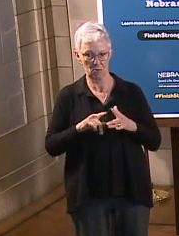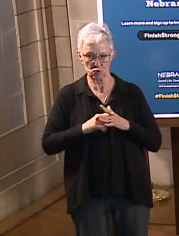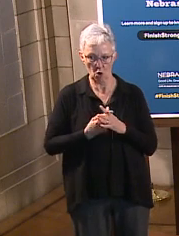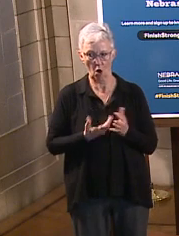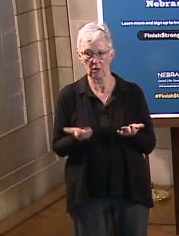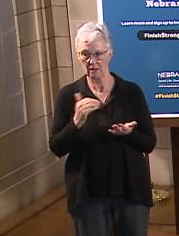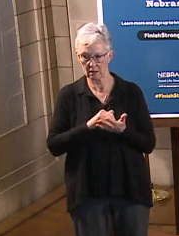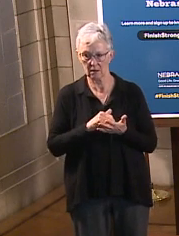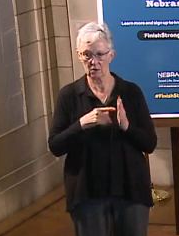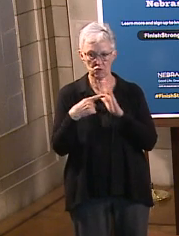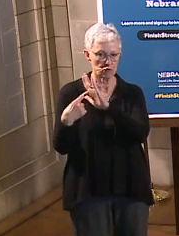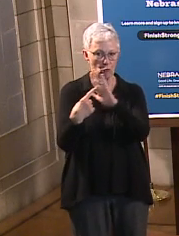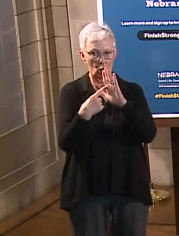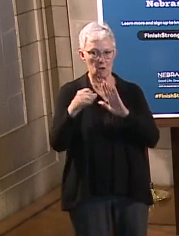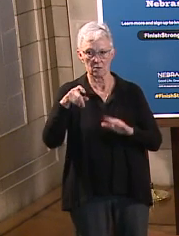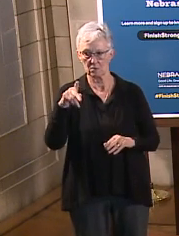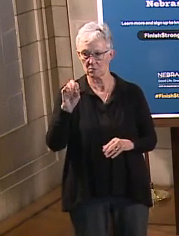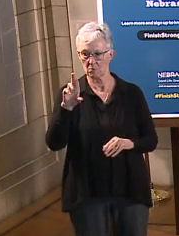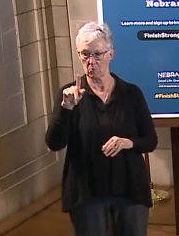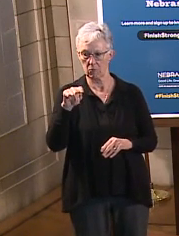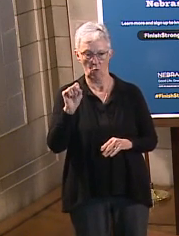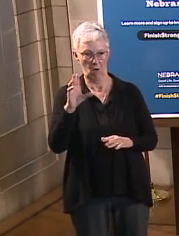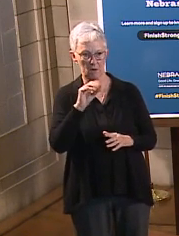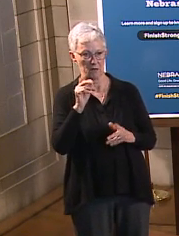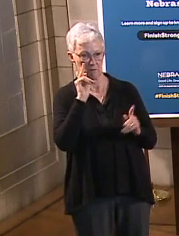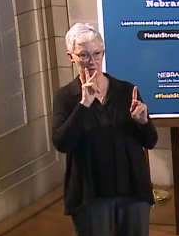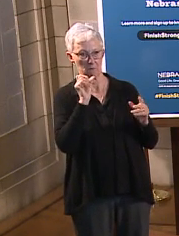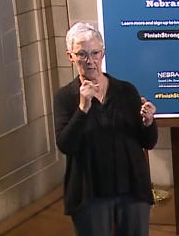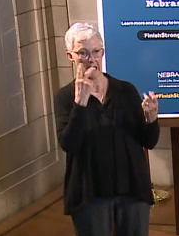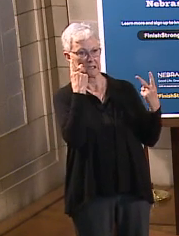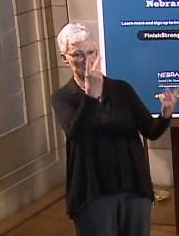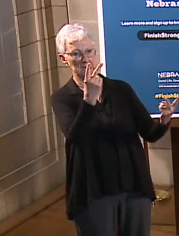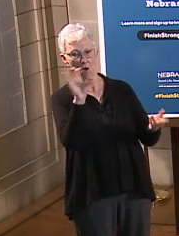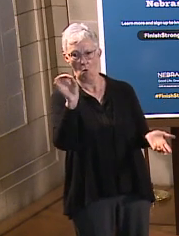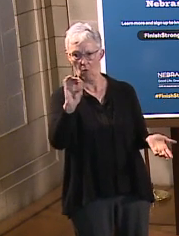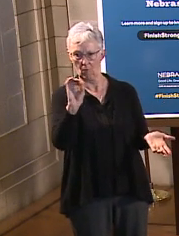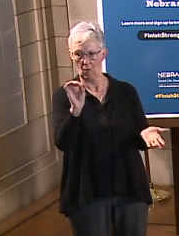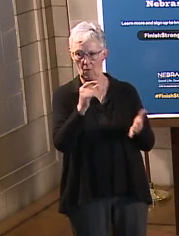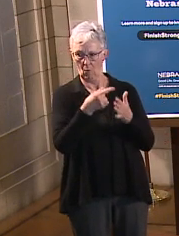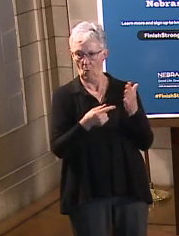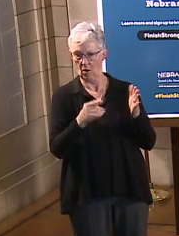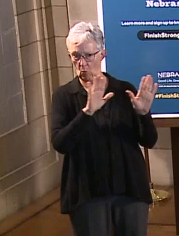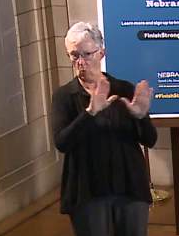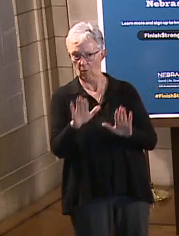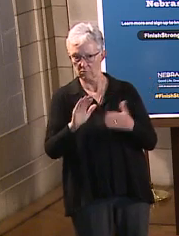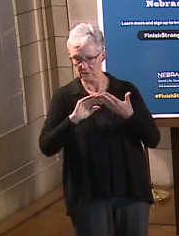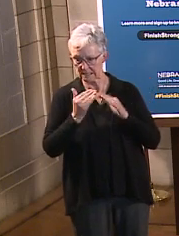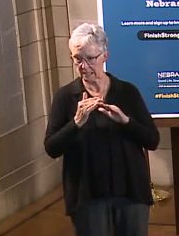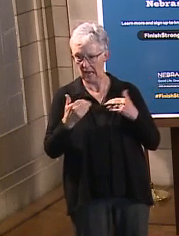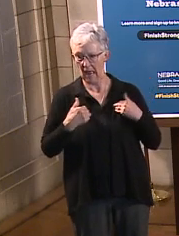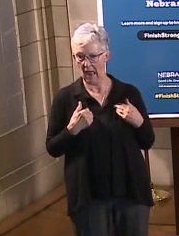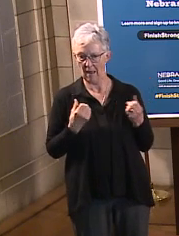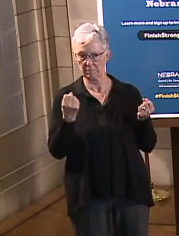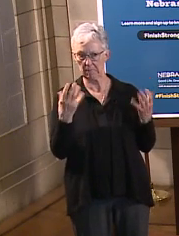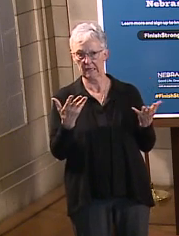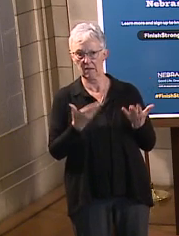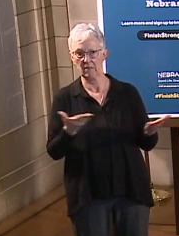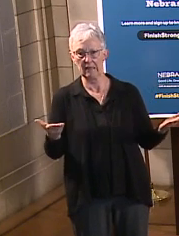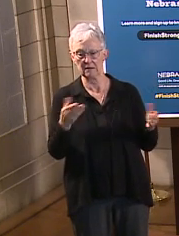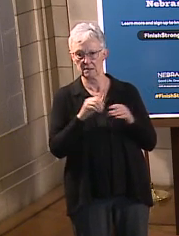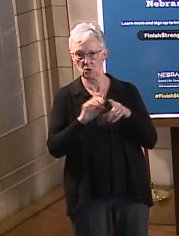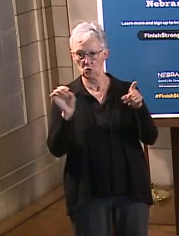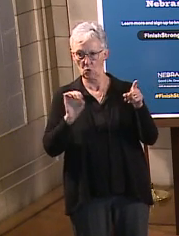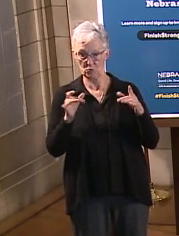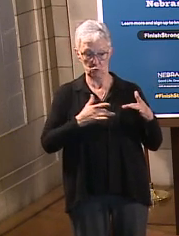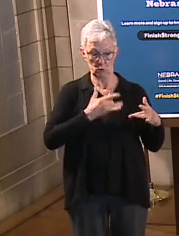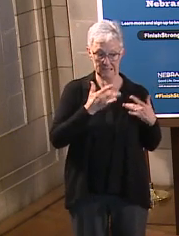chance to show off Omaha and the wonderful facilities we have. So I think it's just exciting that we've got the volleyball tournament going in the first place, and it's